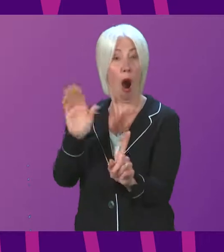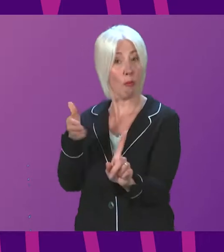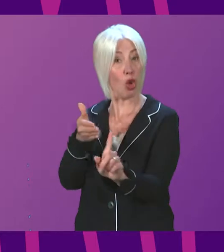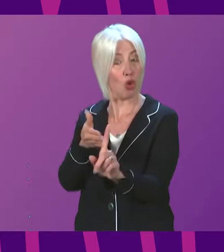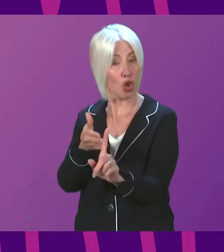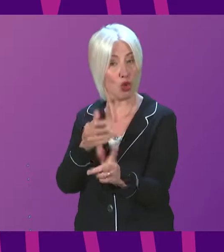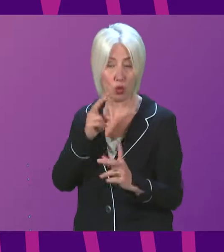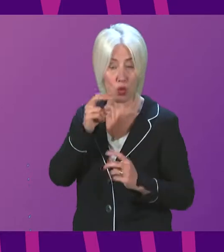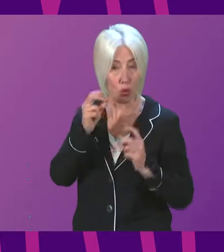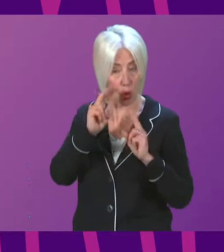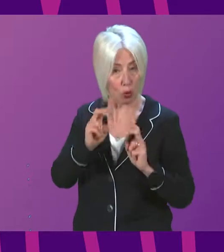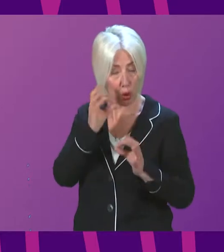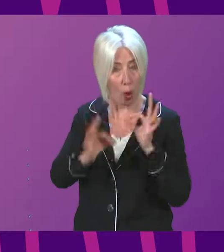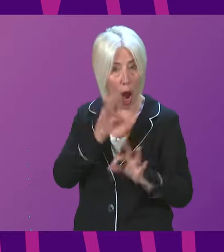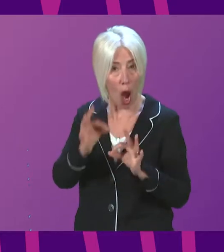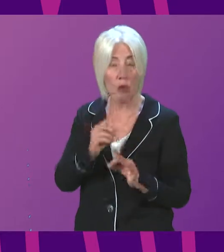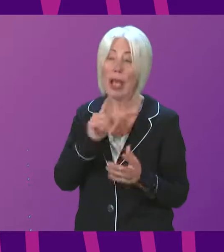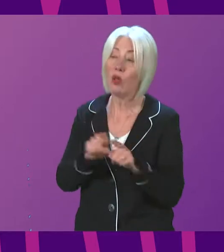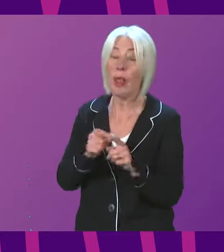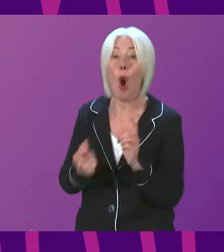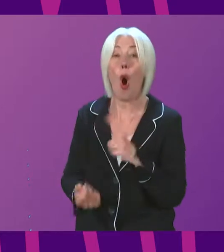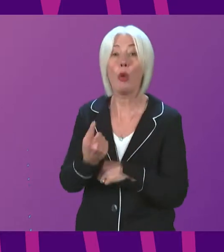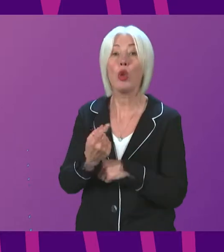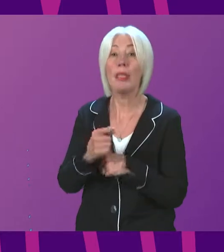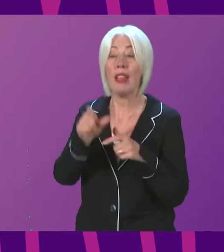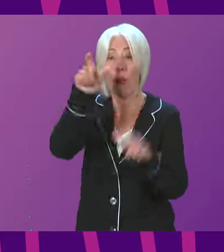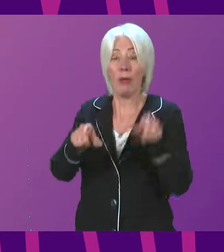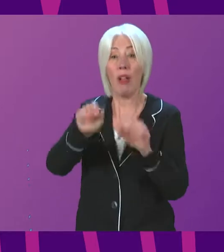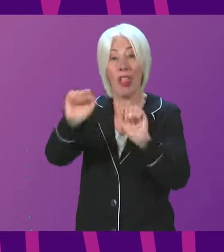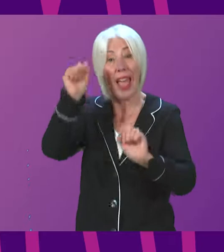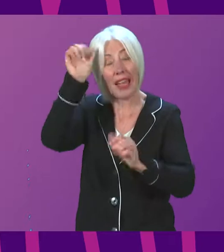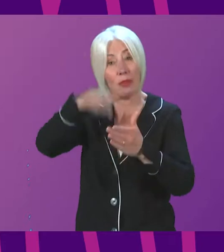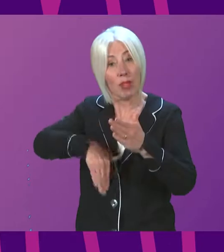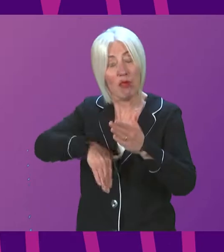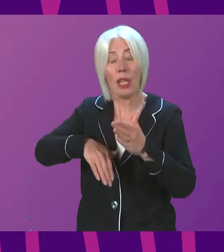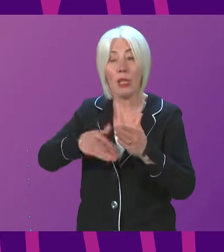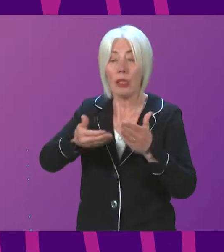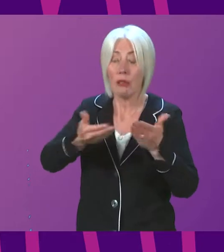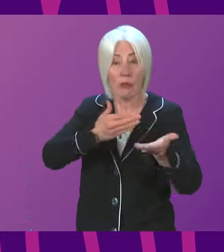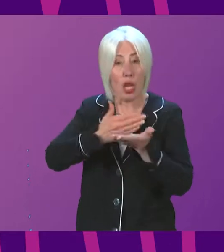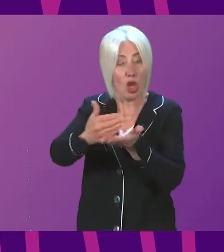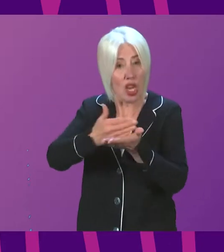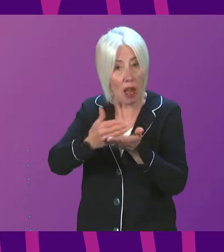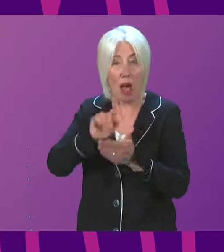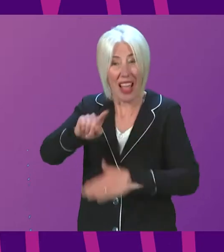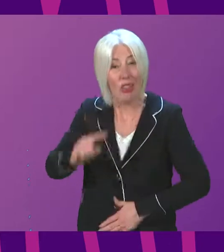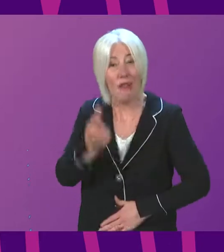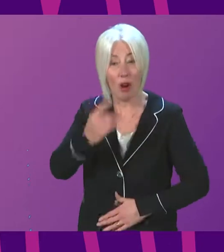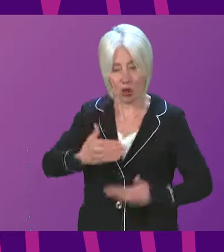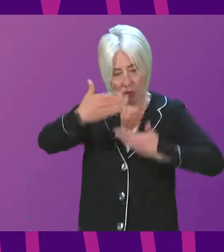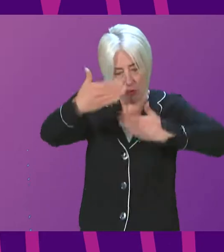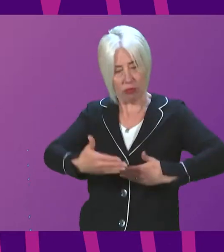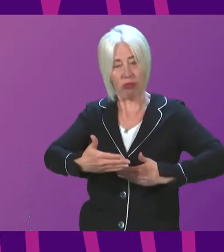in particular providing an opportunity for people to share their experience in a listening exercise as the first stage in the inquiry.